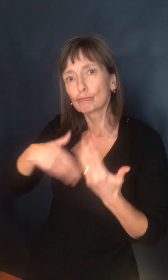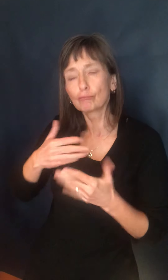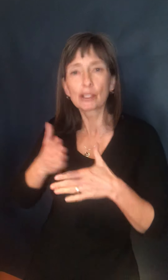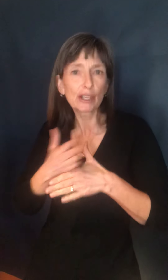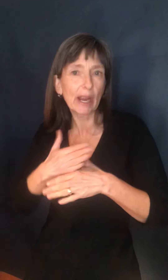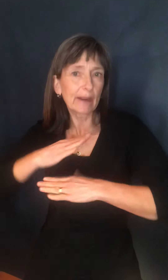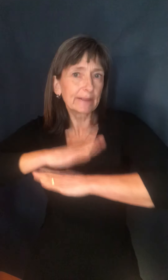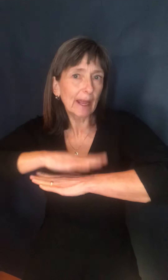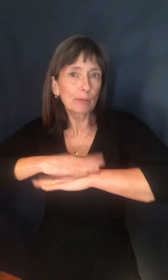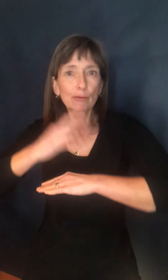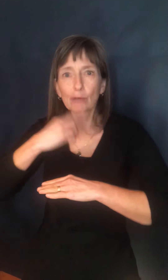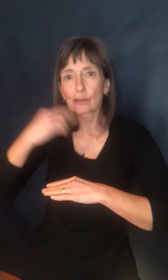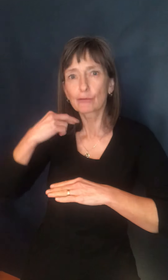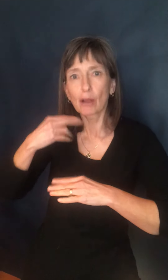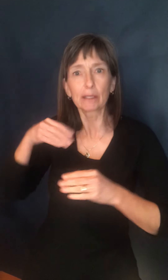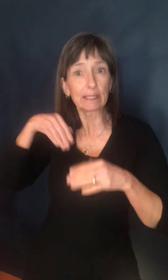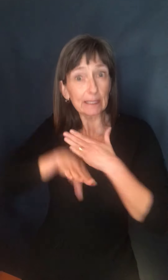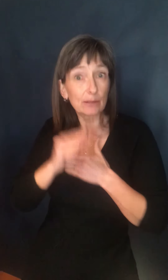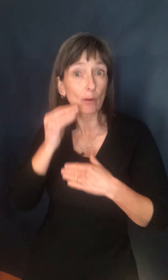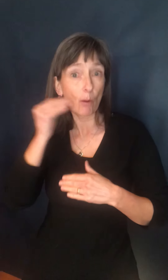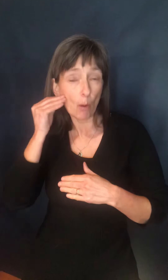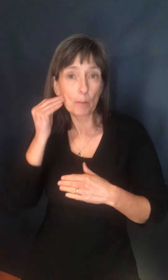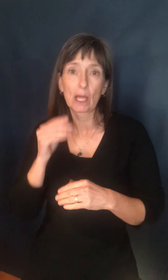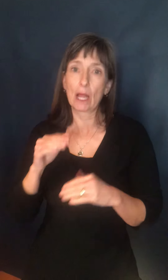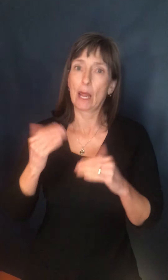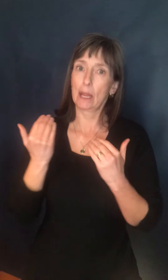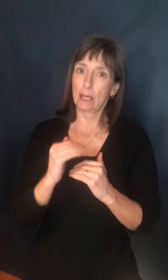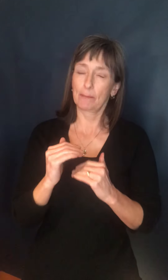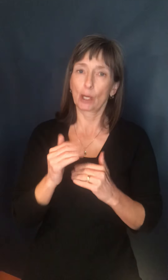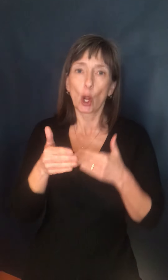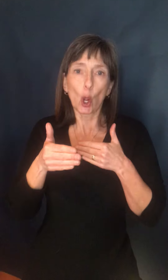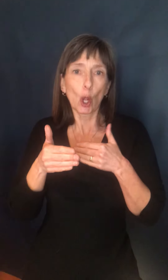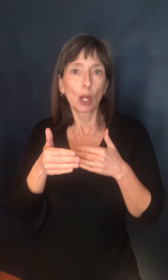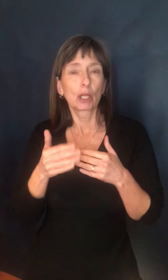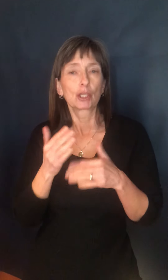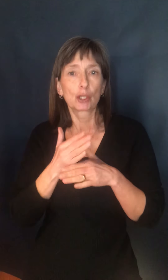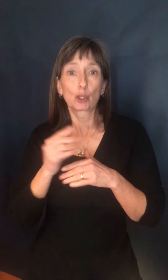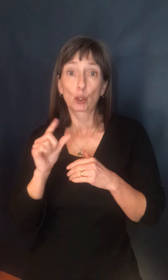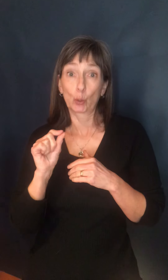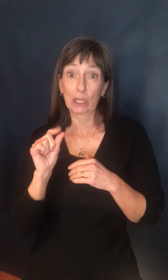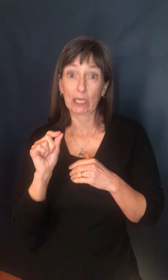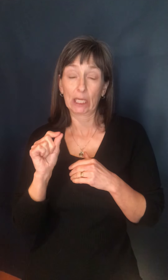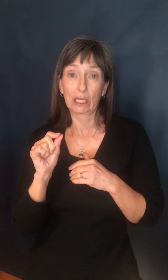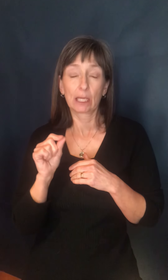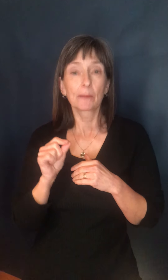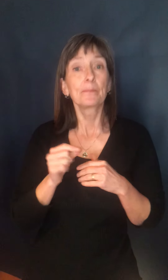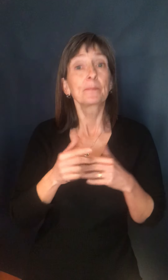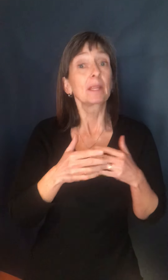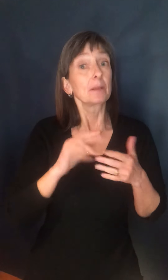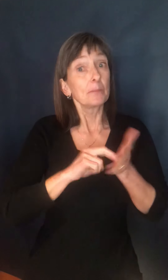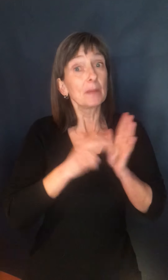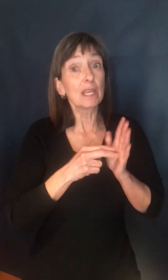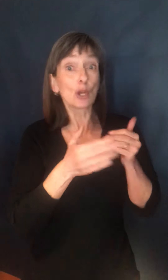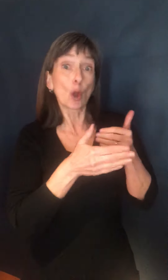table at a restaurant. The difference between a contact and a close contact is not defined by your interpersonal relationship with them,